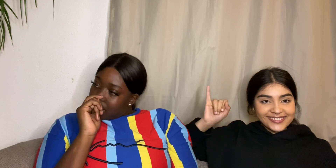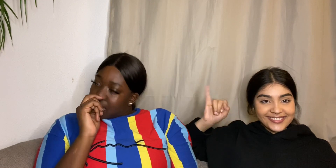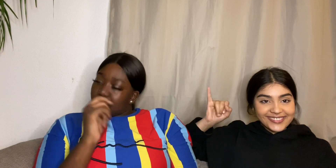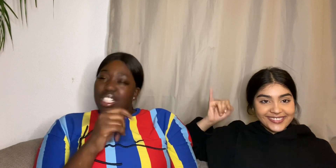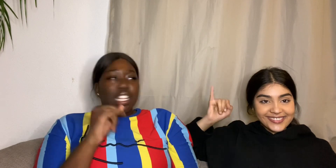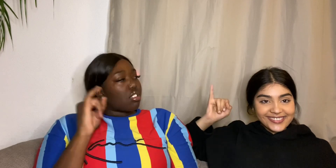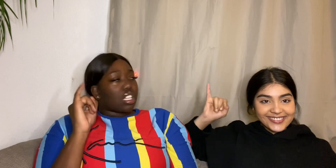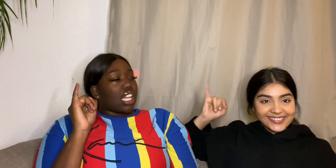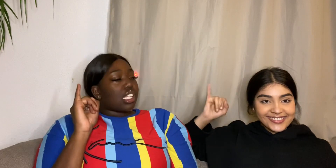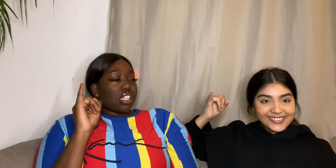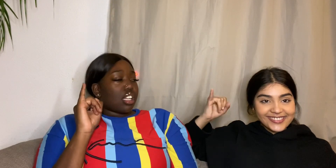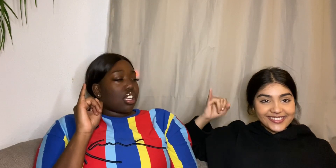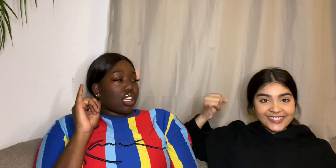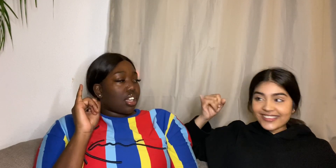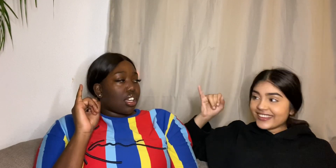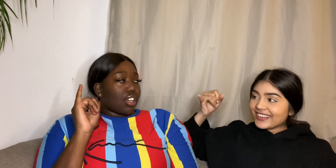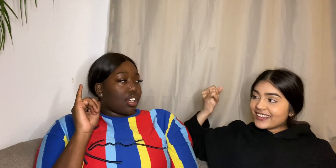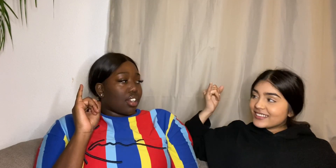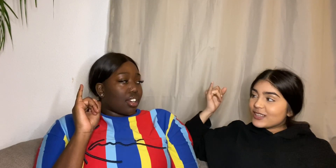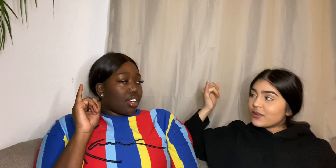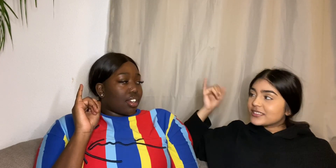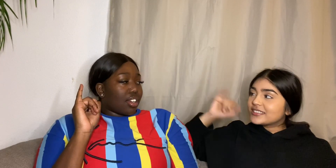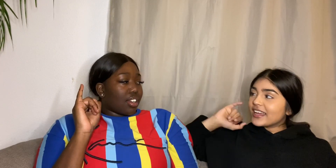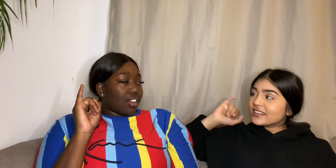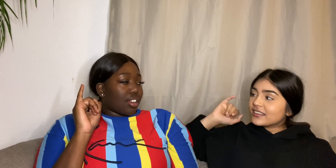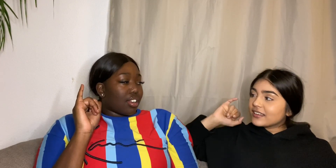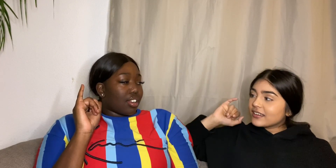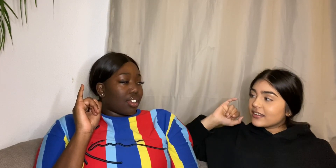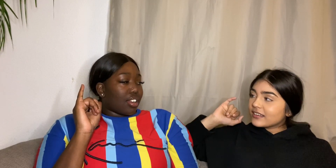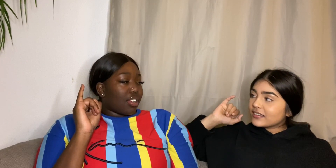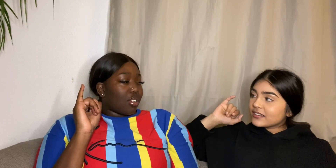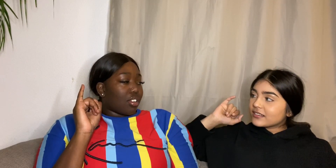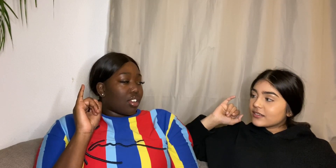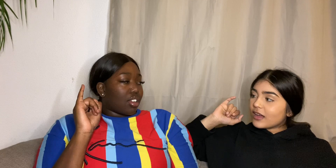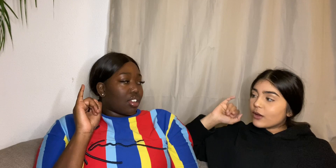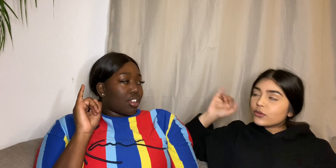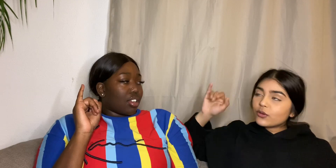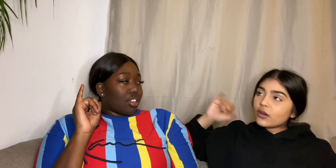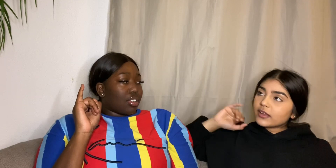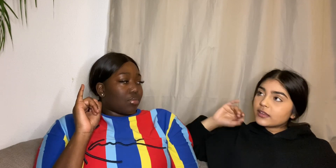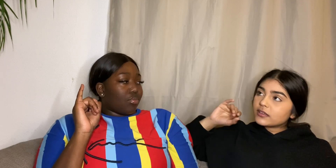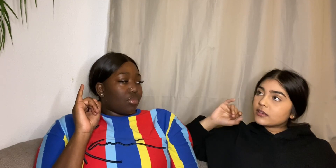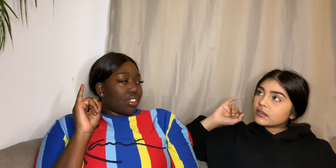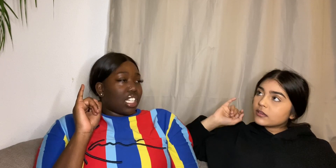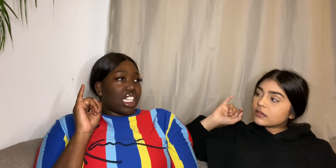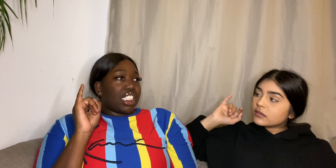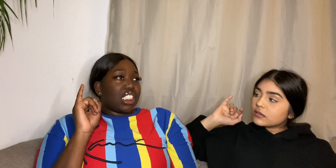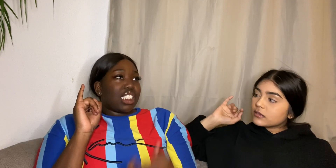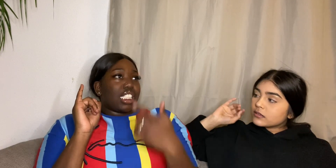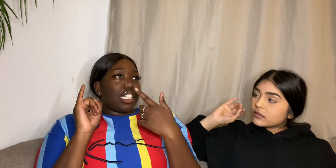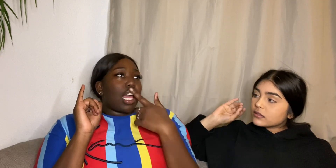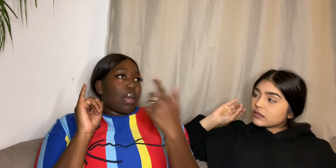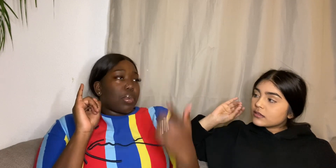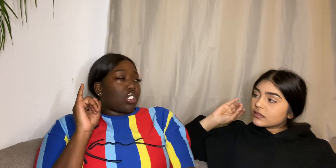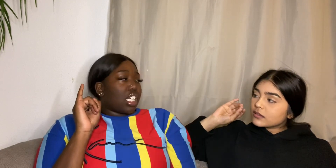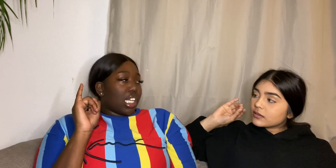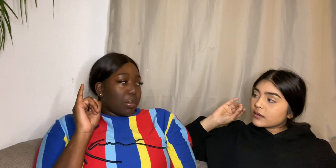That's not kissing The worst death How do you call that It's just a tap on the lips